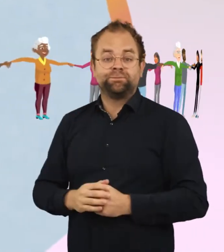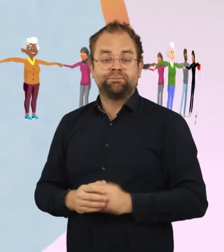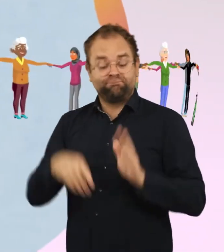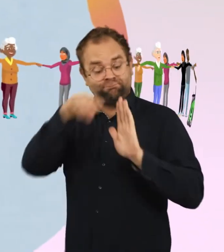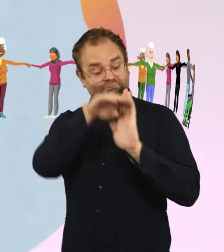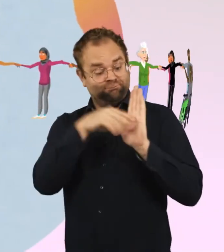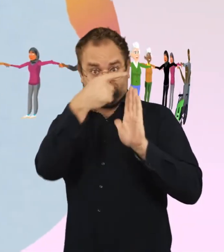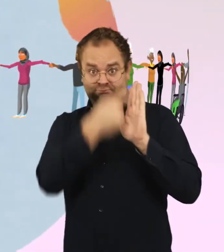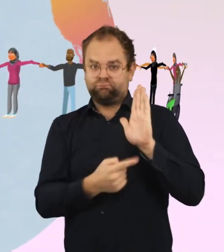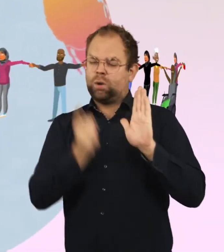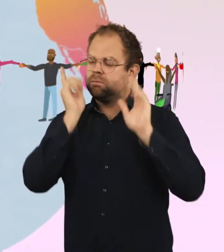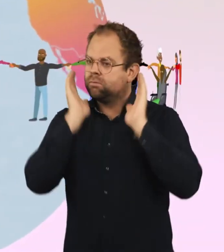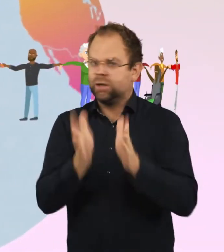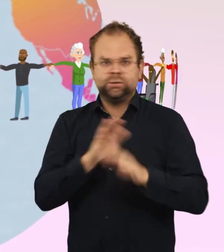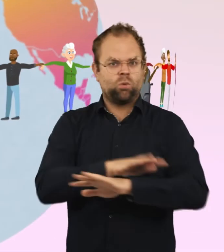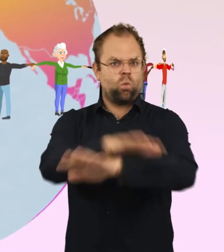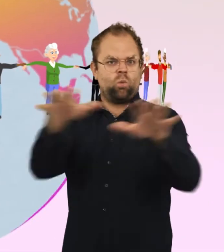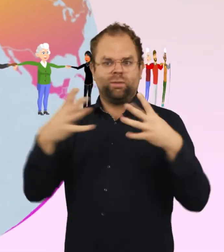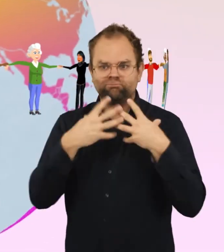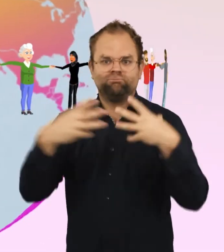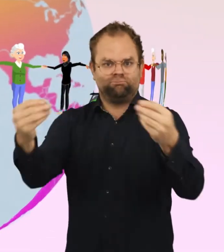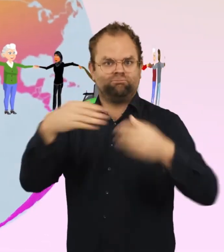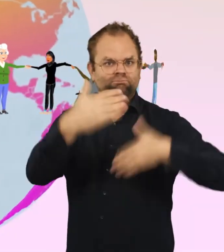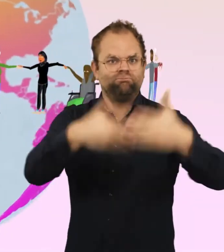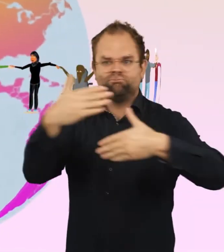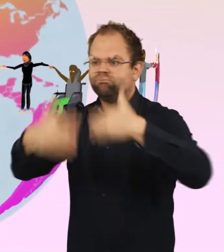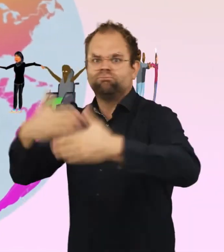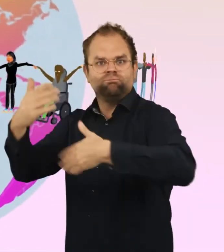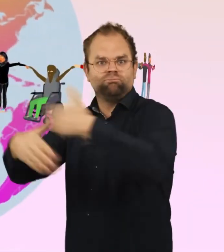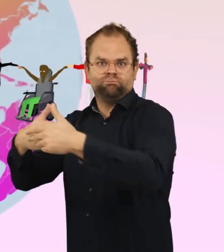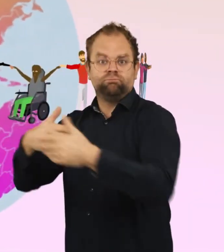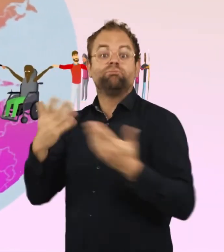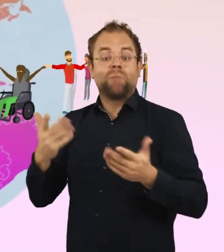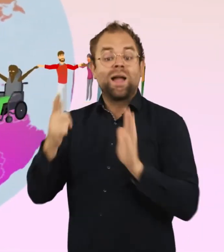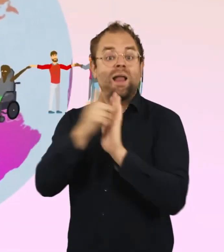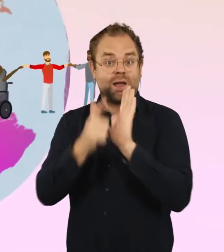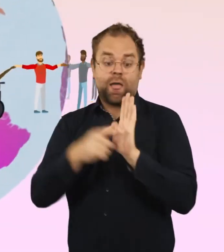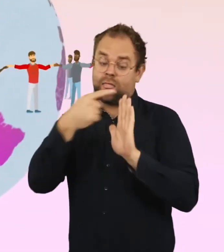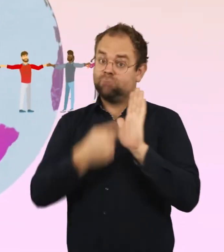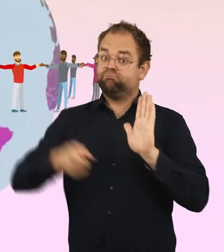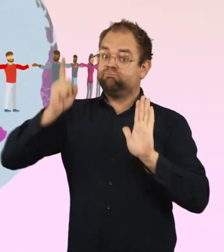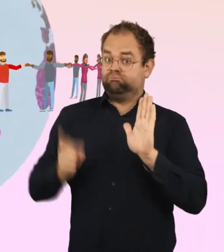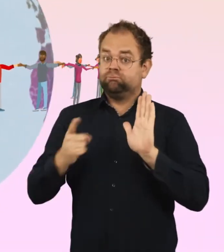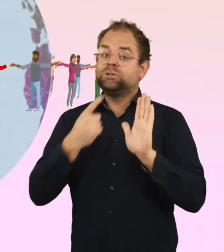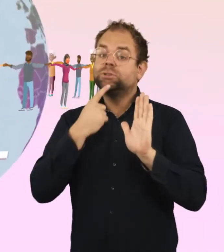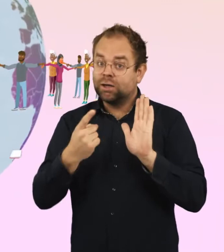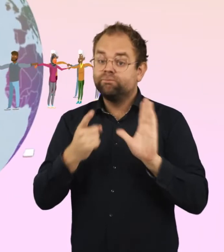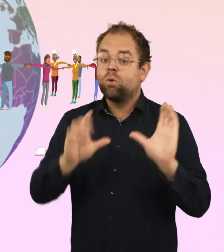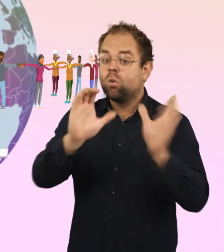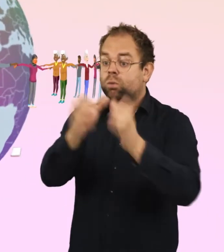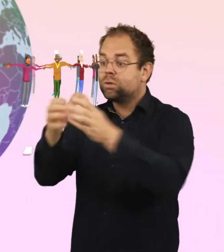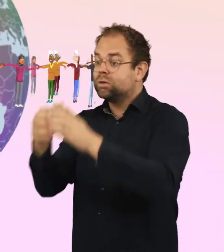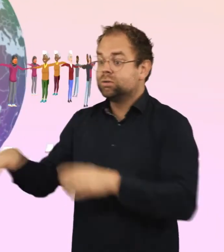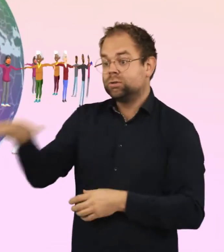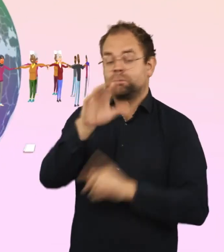IASC guidelines to be used by everyone. In fact, it is a legal obligation for OPDs to be